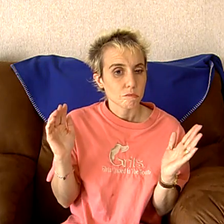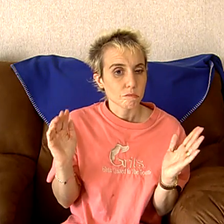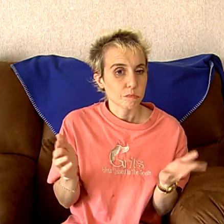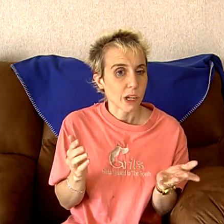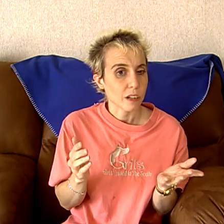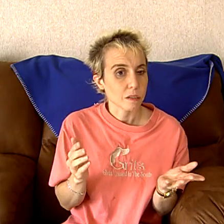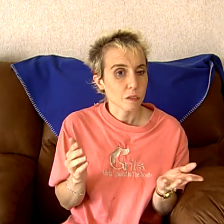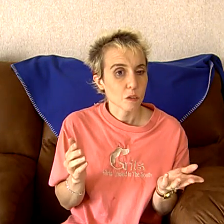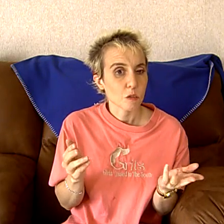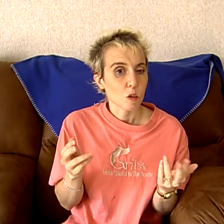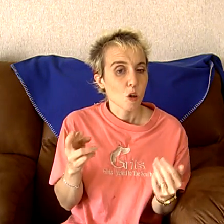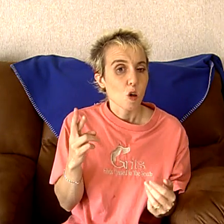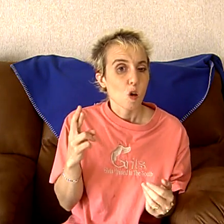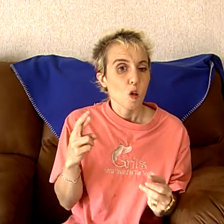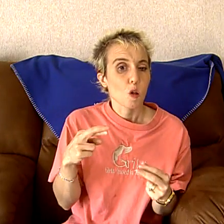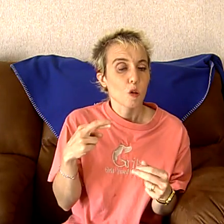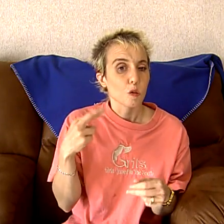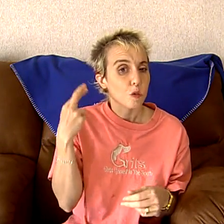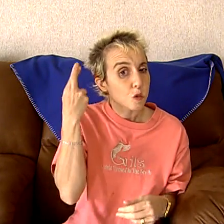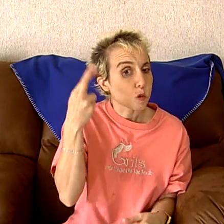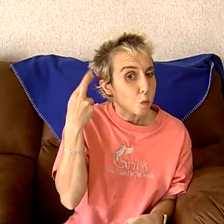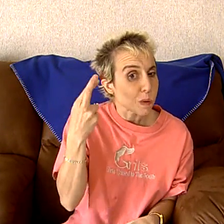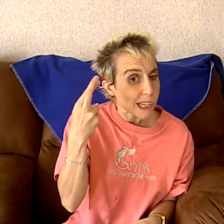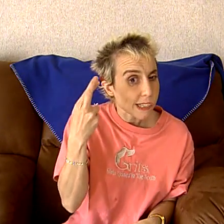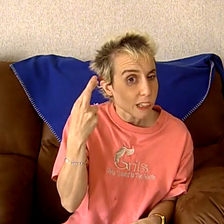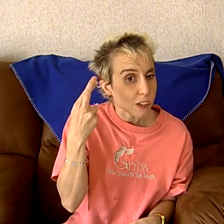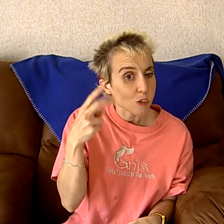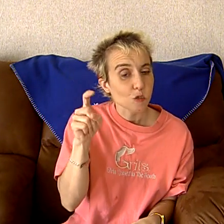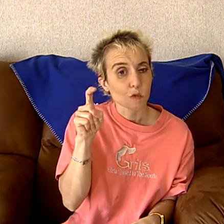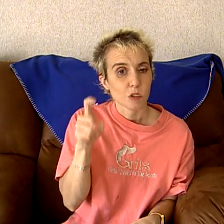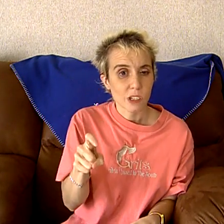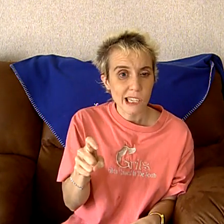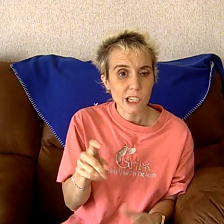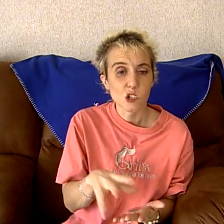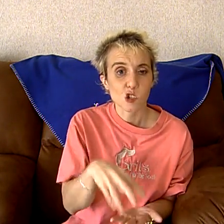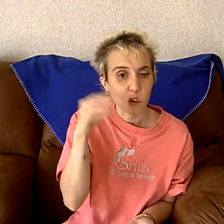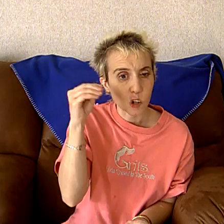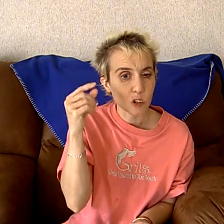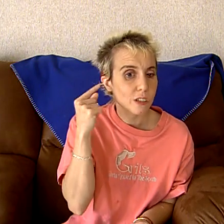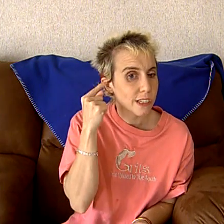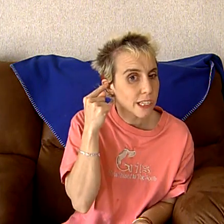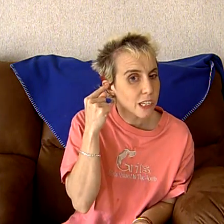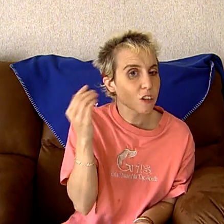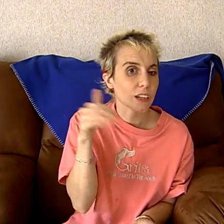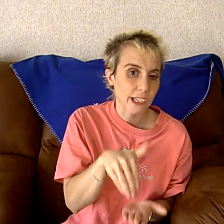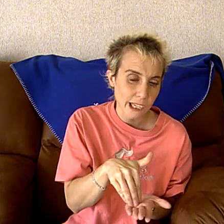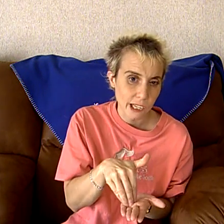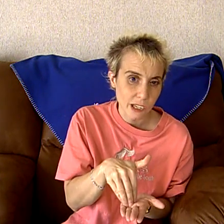But the reason you need to learn to hear again